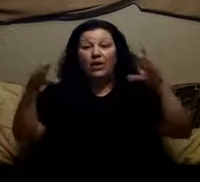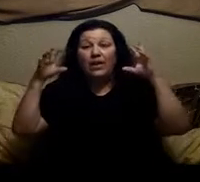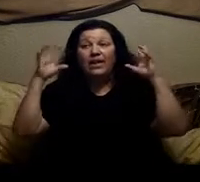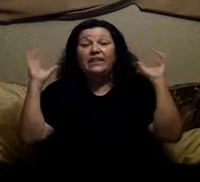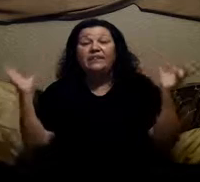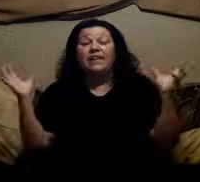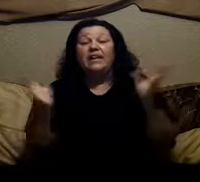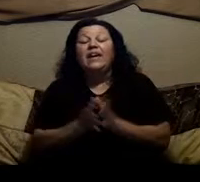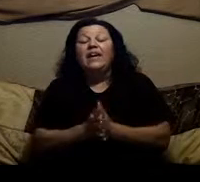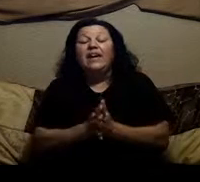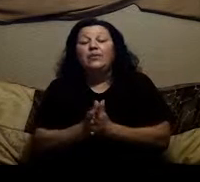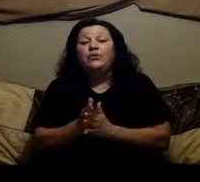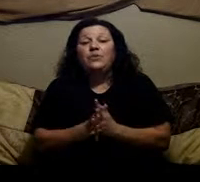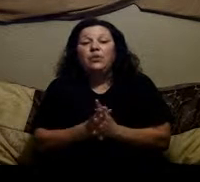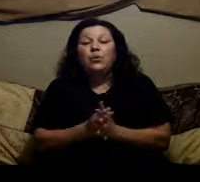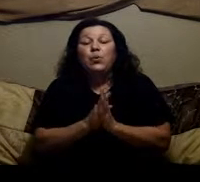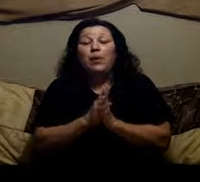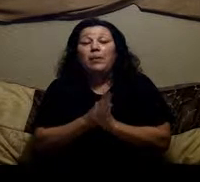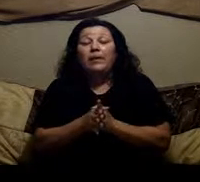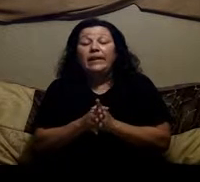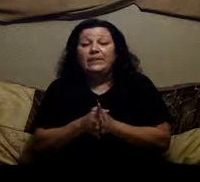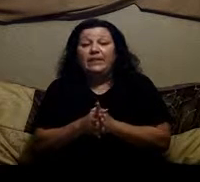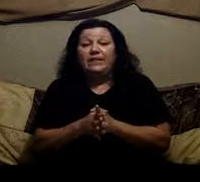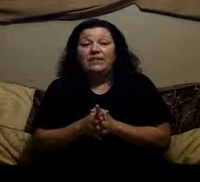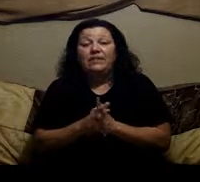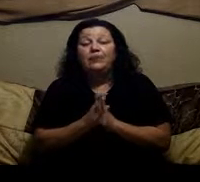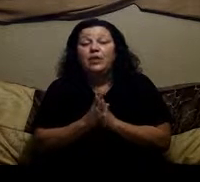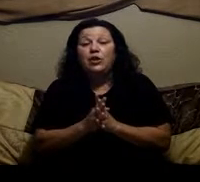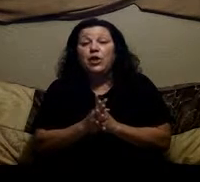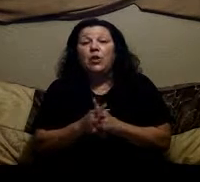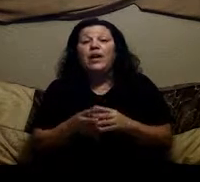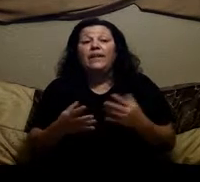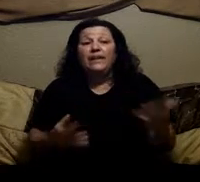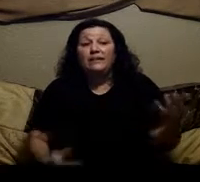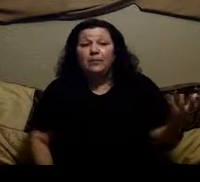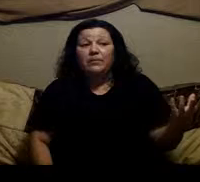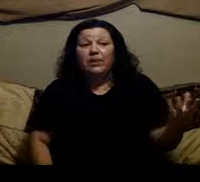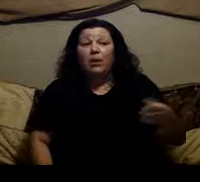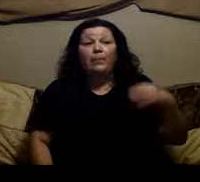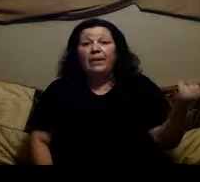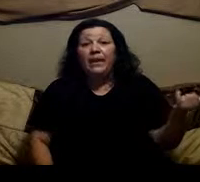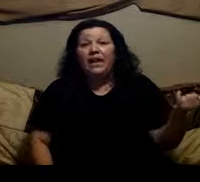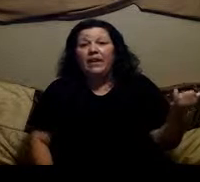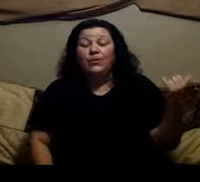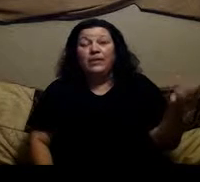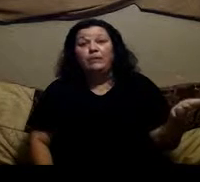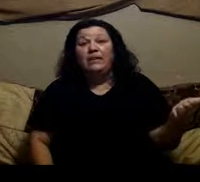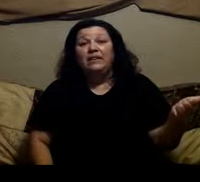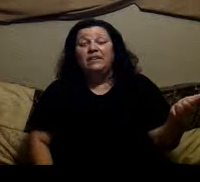going insane and those of you who are plagued with this Know that some you know on Monday you can eat peanuts